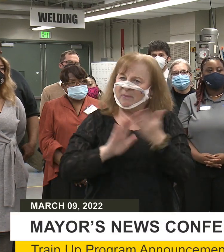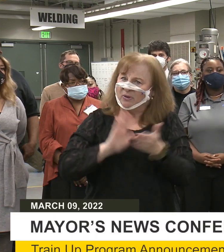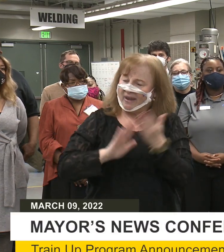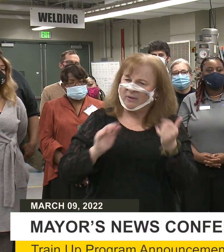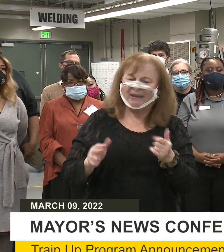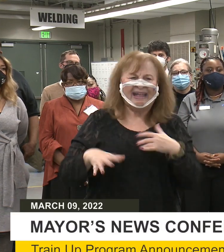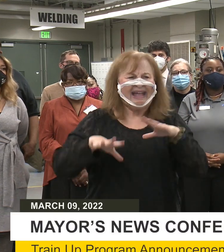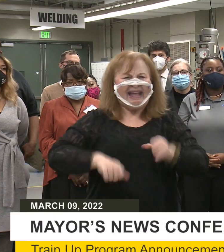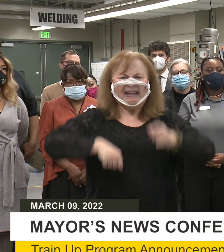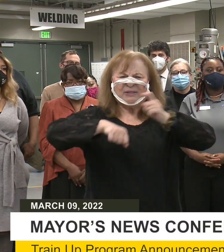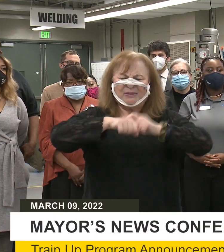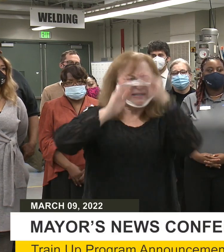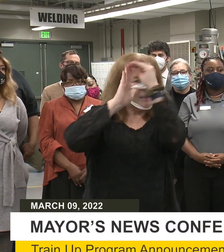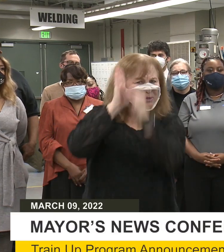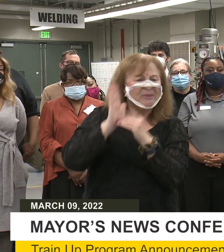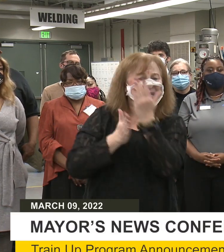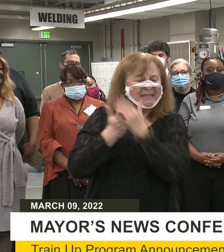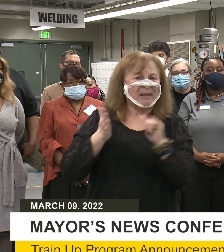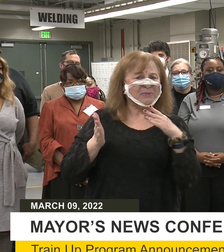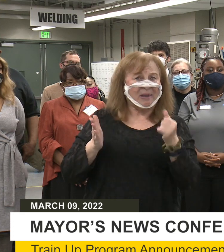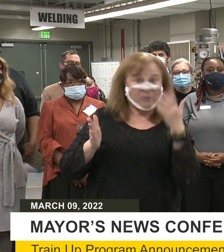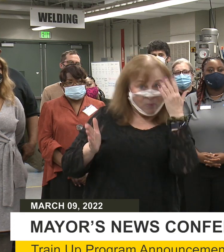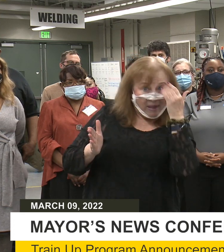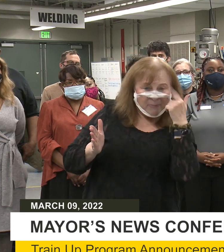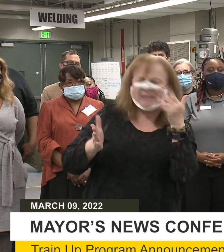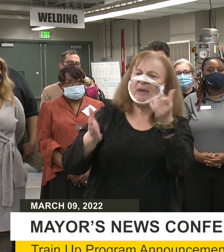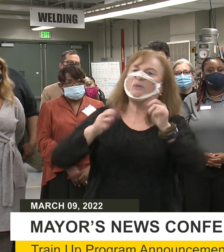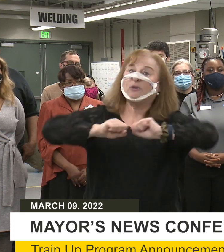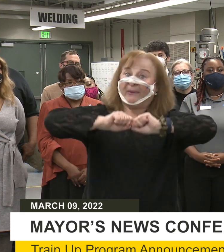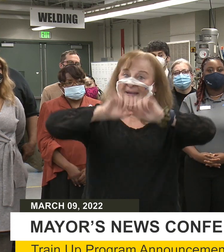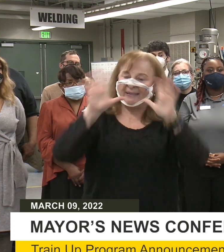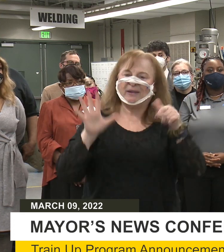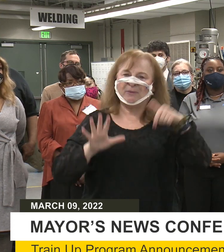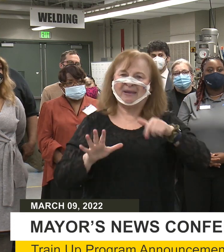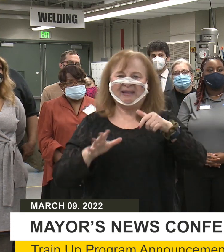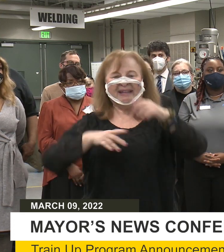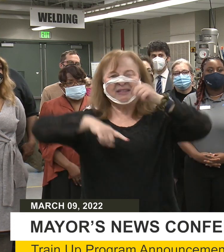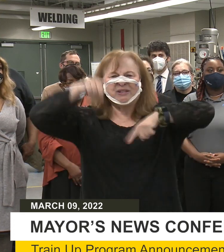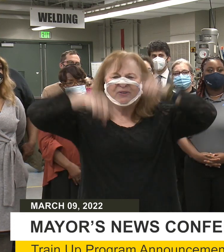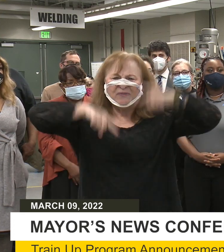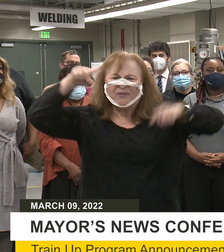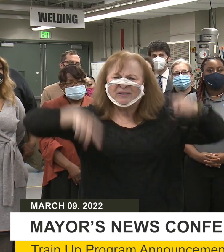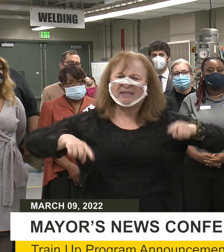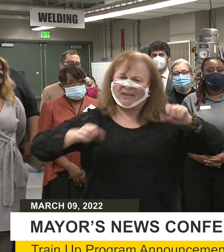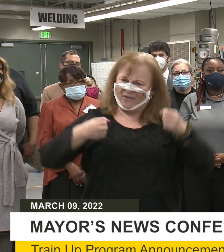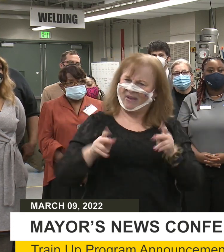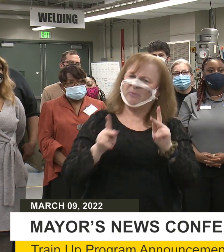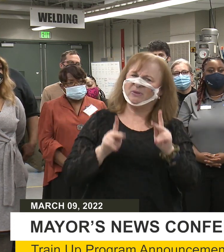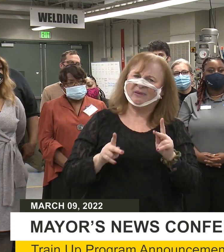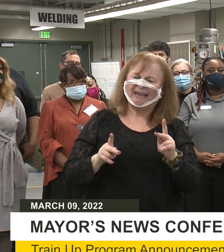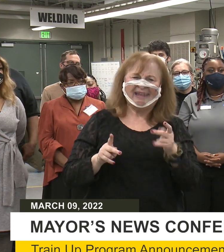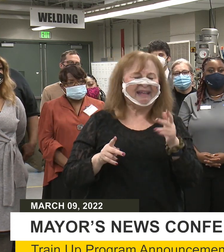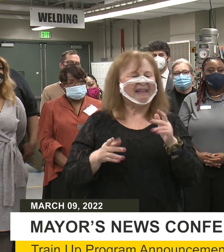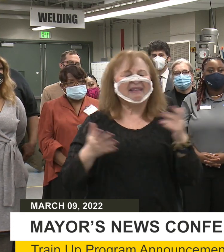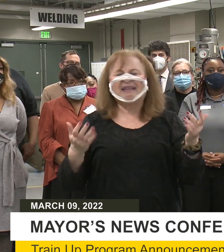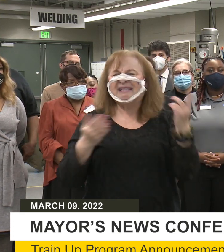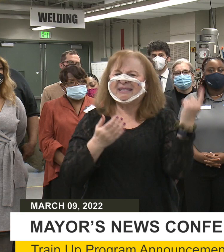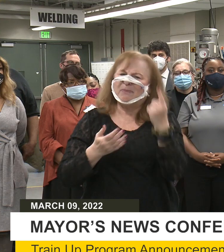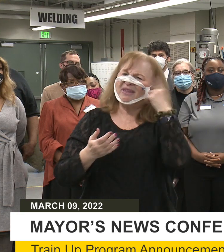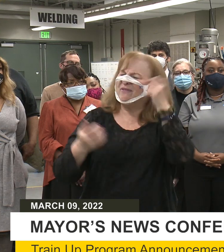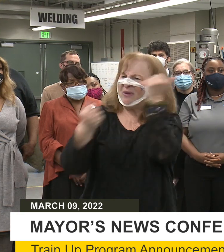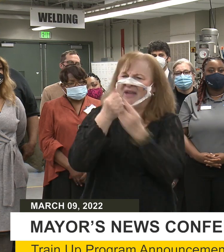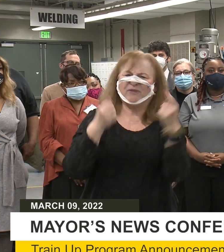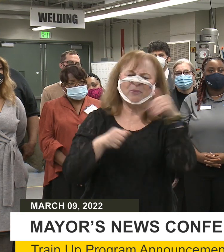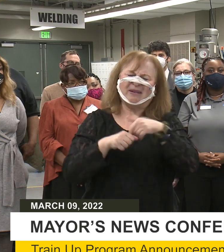I took the time to list some of those jobs because I wanted to be clear about the diversity of opportunities. There is literally something for